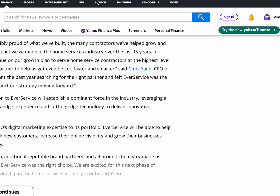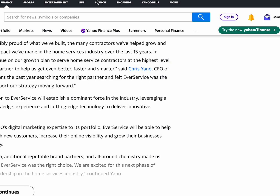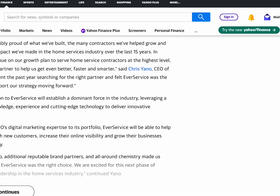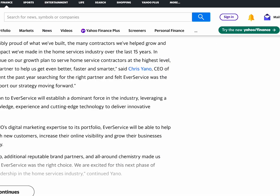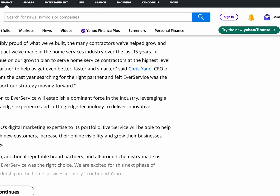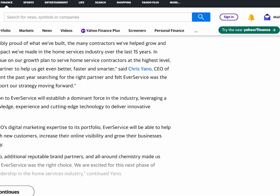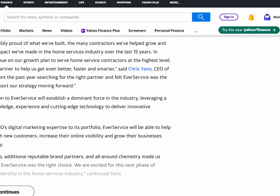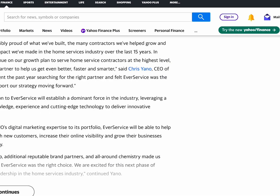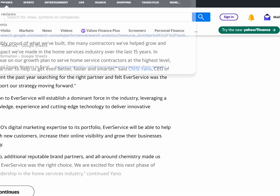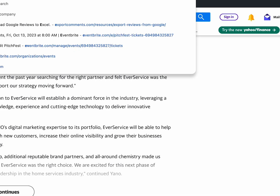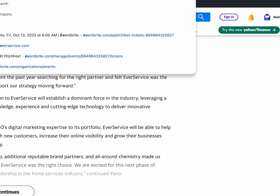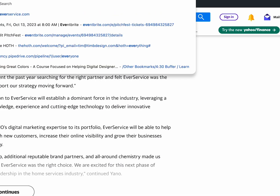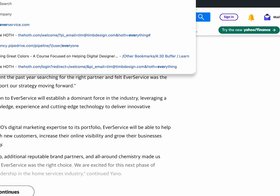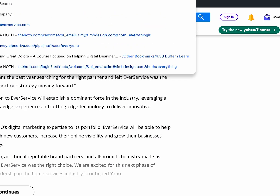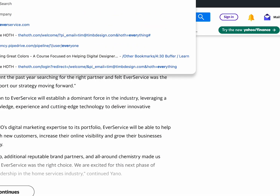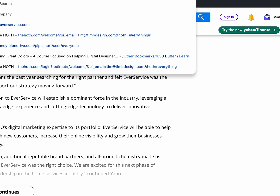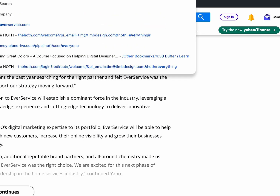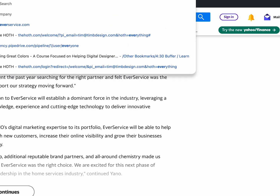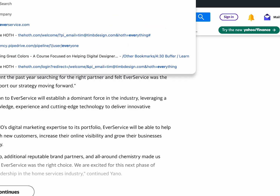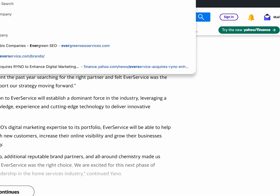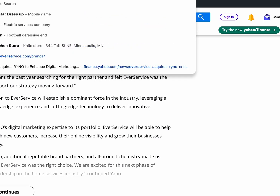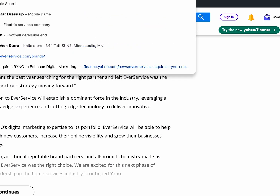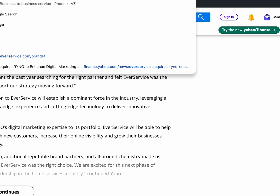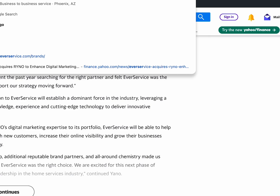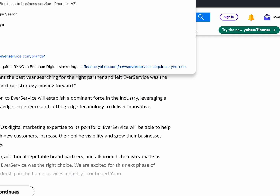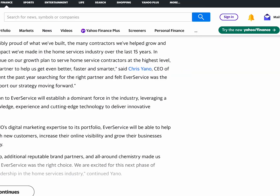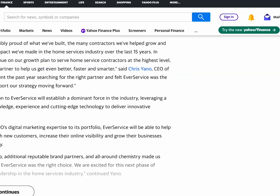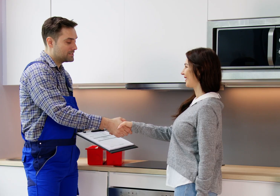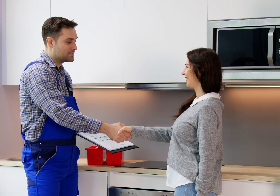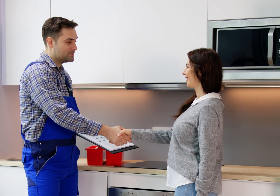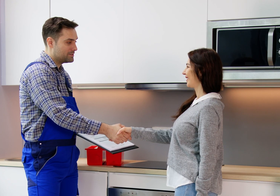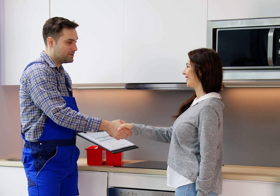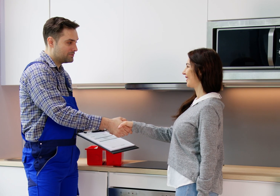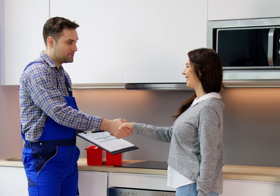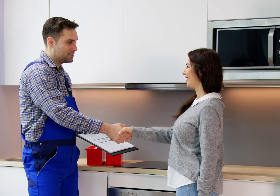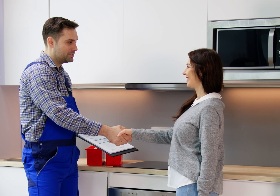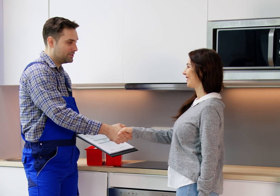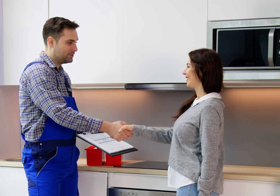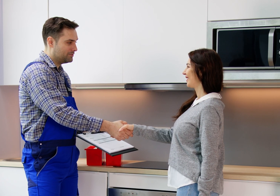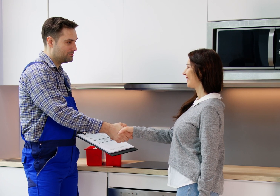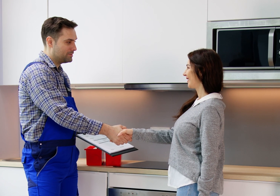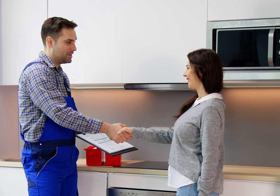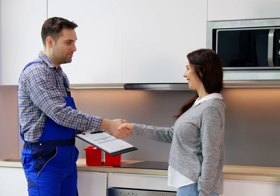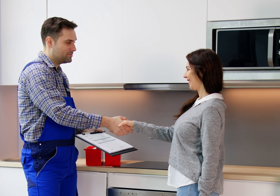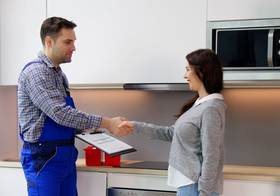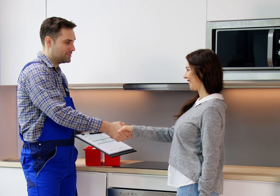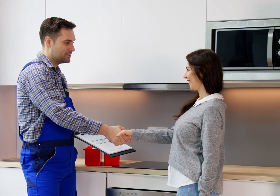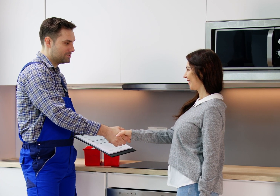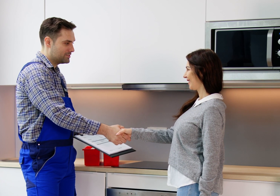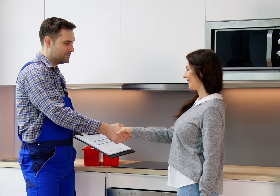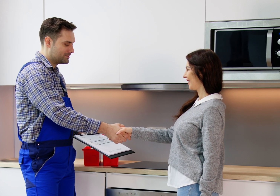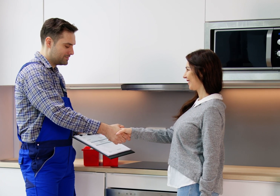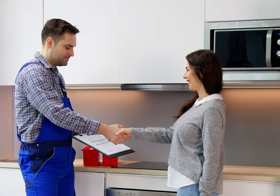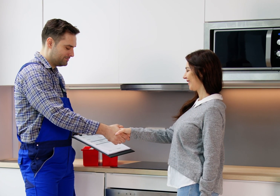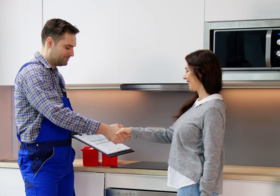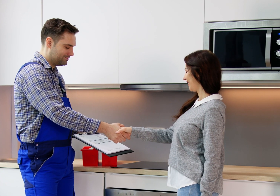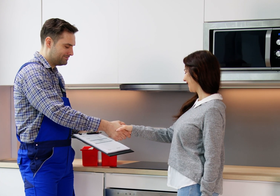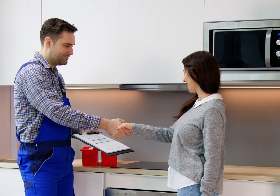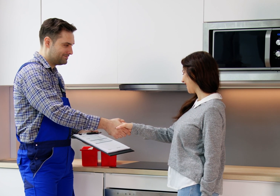are both home service marketing agencies that have been around a long time. that's their only niche. And